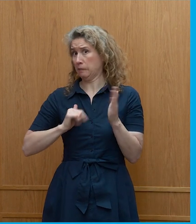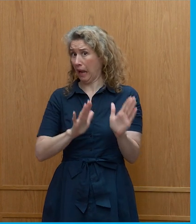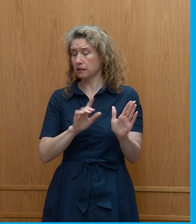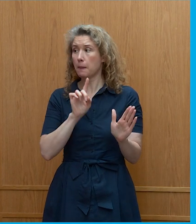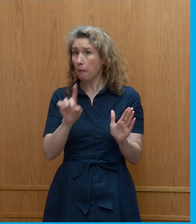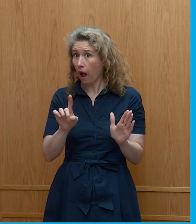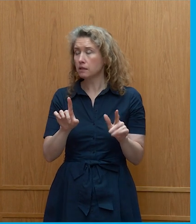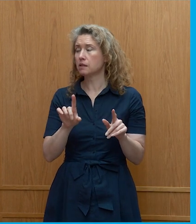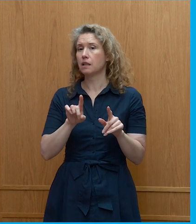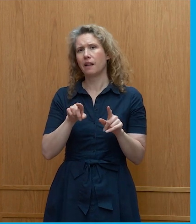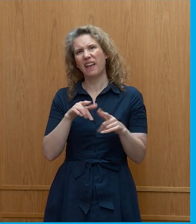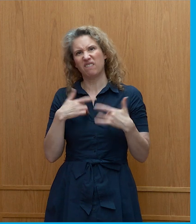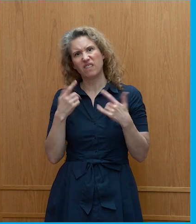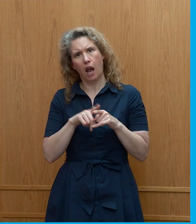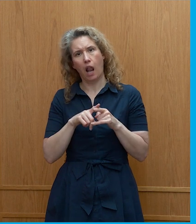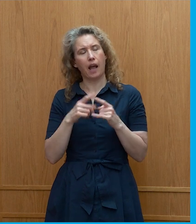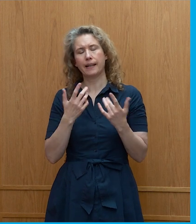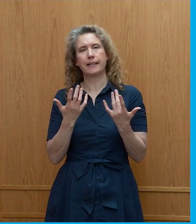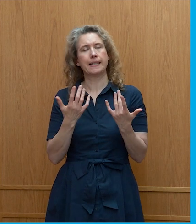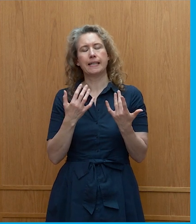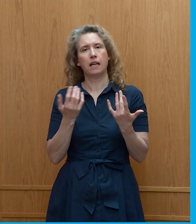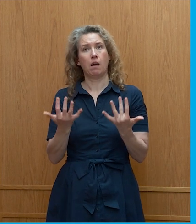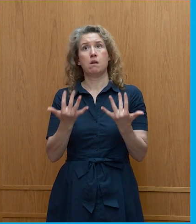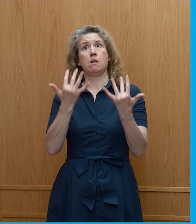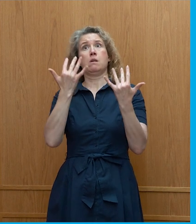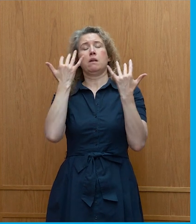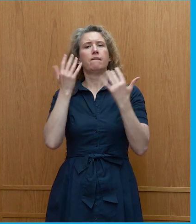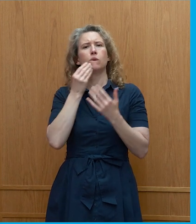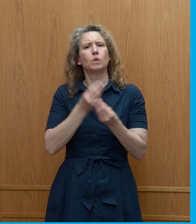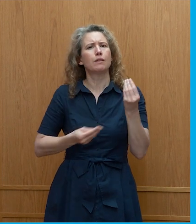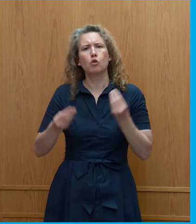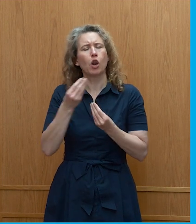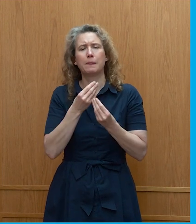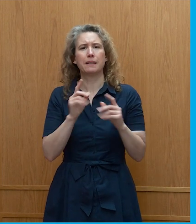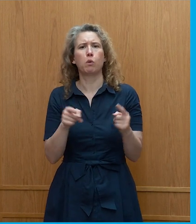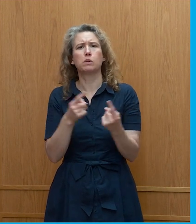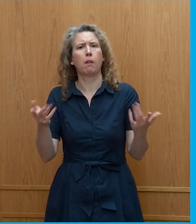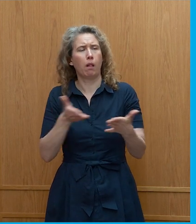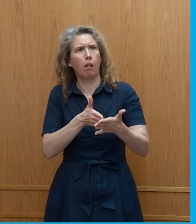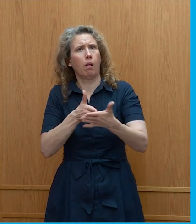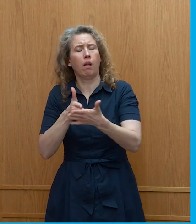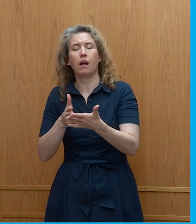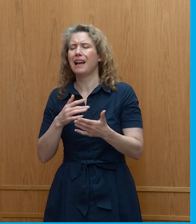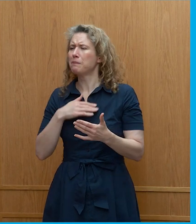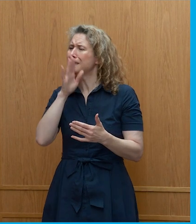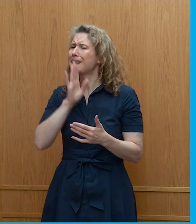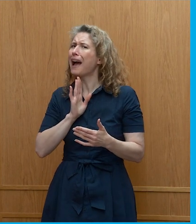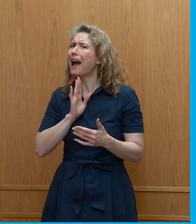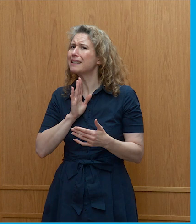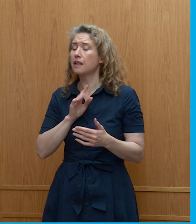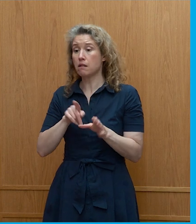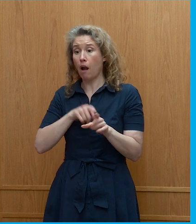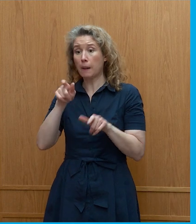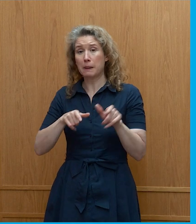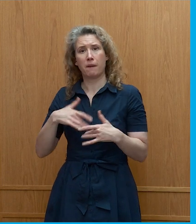swimming against the stream at the moment in terms of our food economy and it makes me really sad to hear the guilt that young